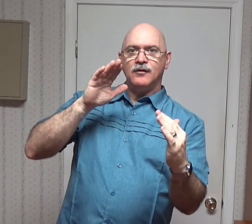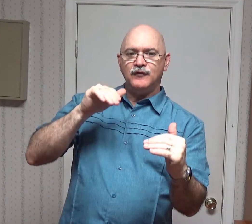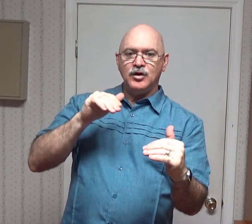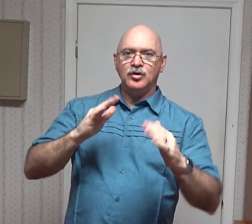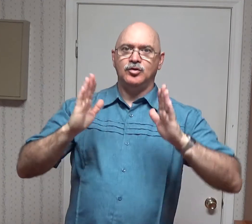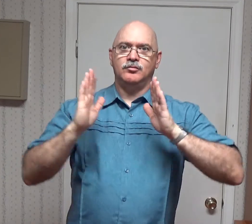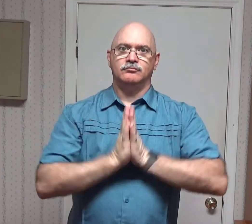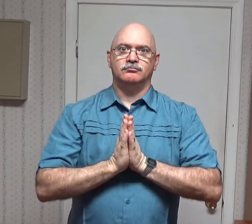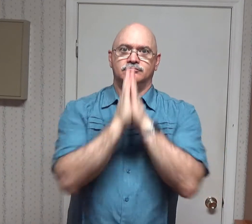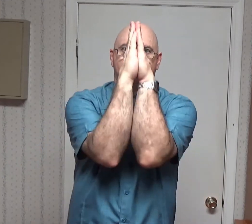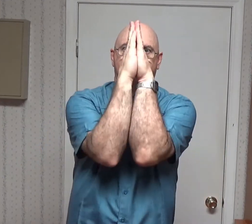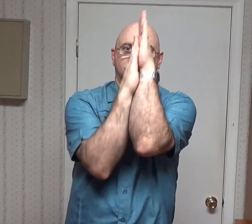fill you